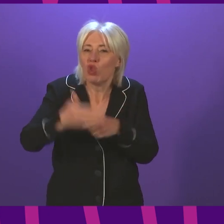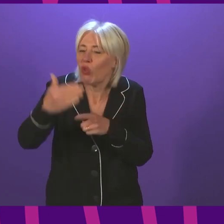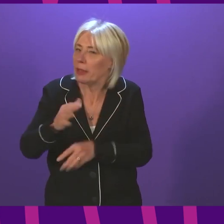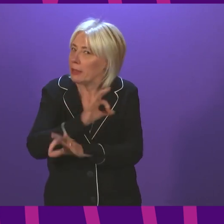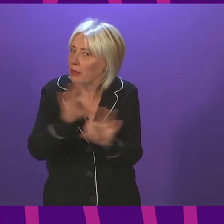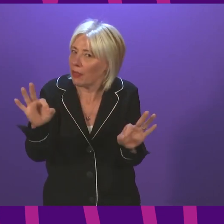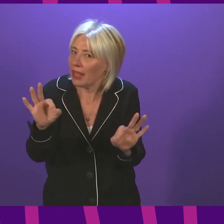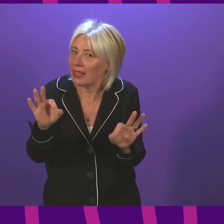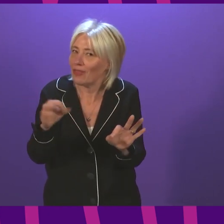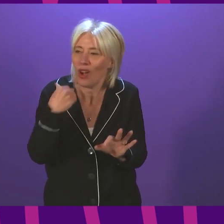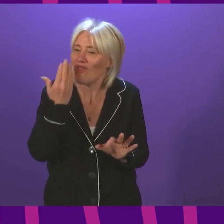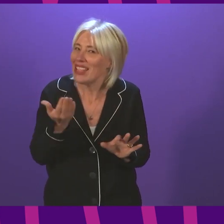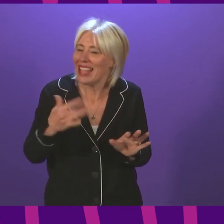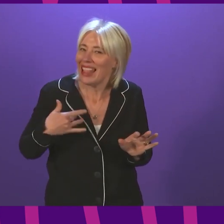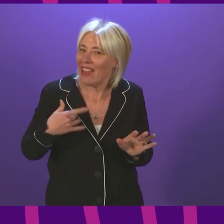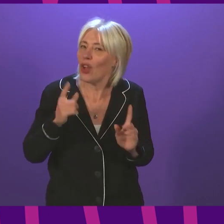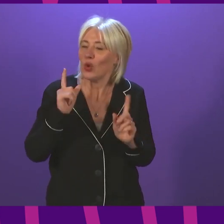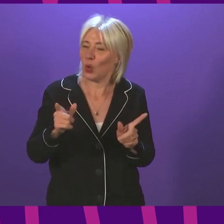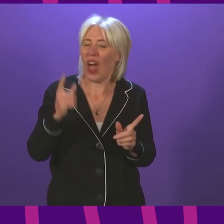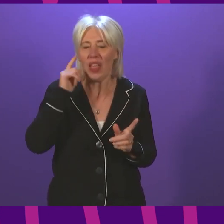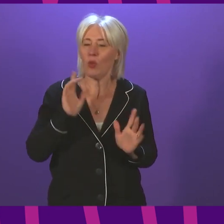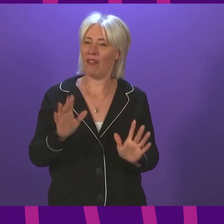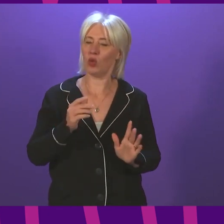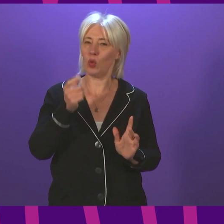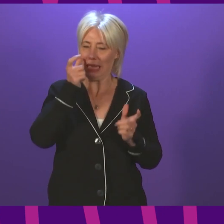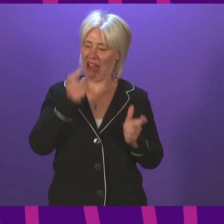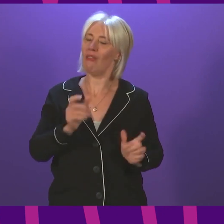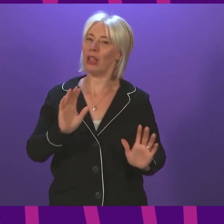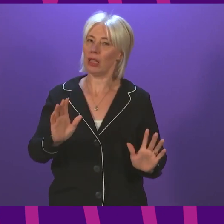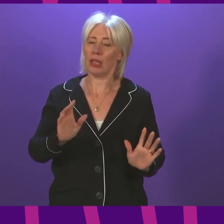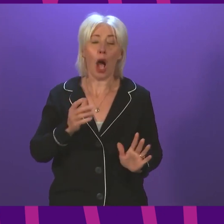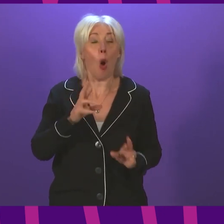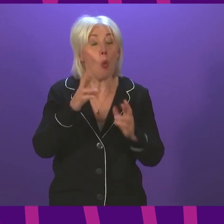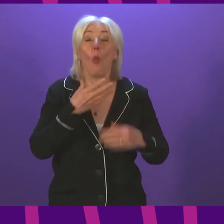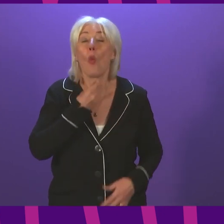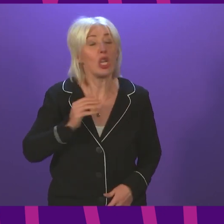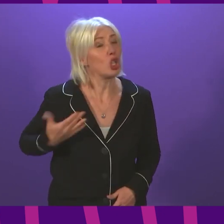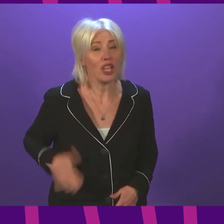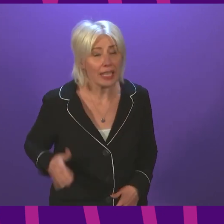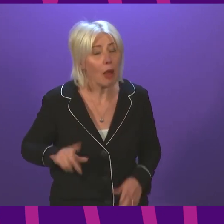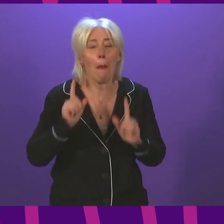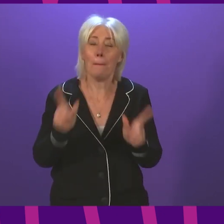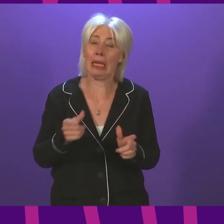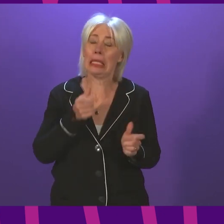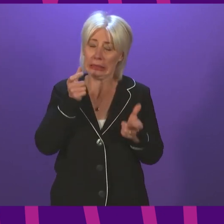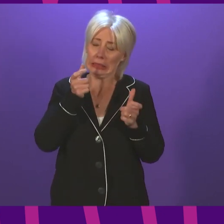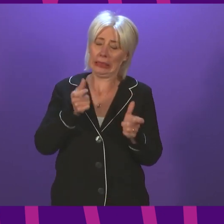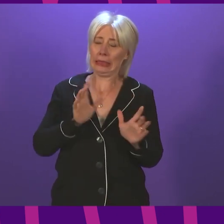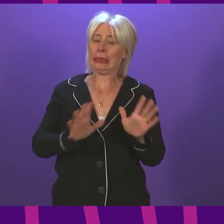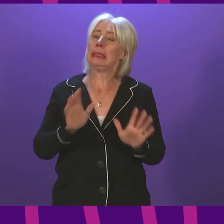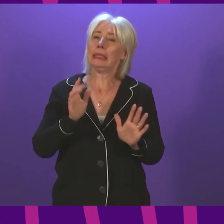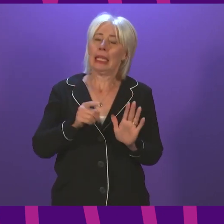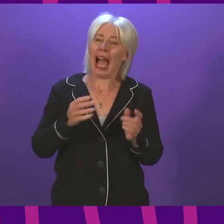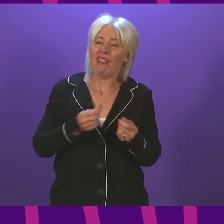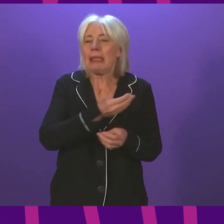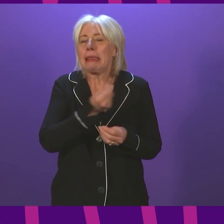in terms of our everyday lives. So it's prudent in my view. I wish it wasn't necessary, but it is prudent to have in place